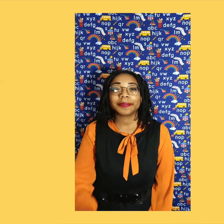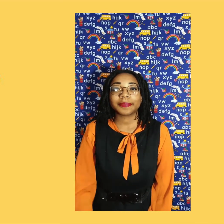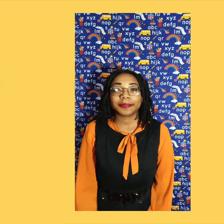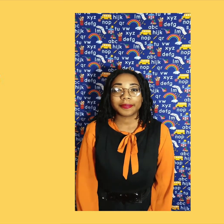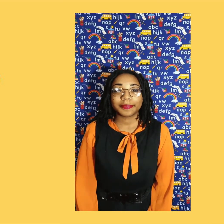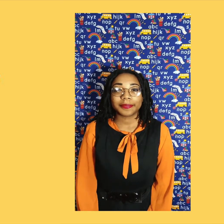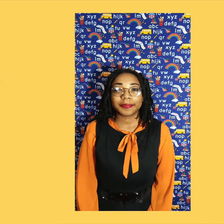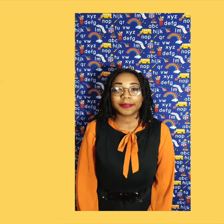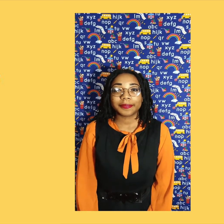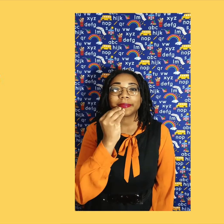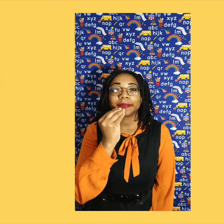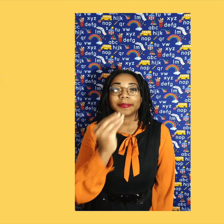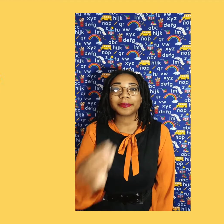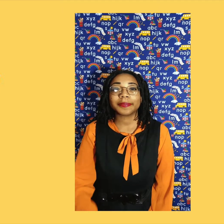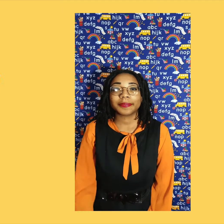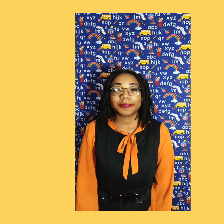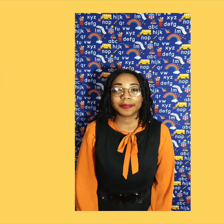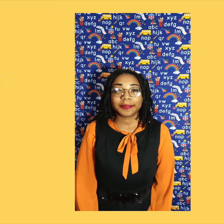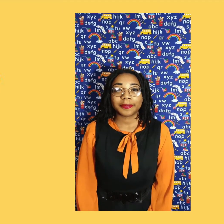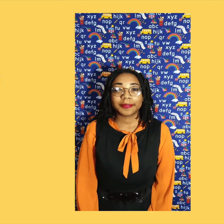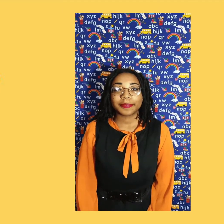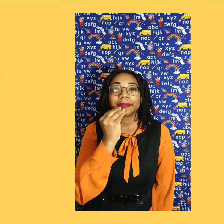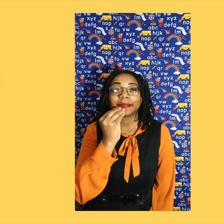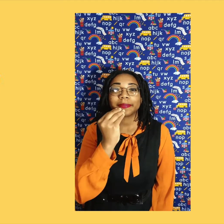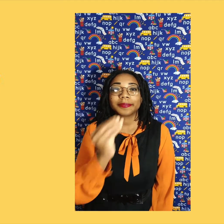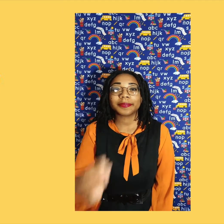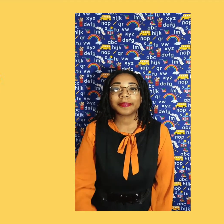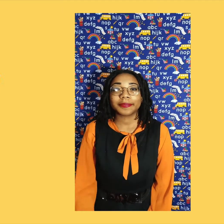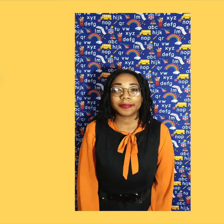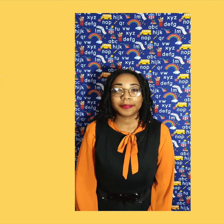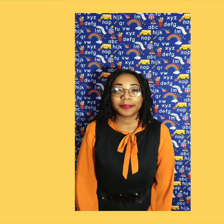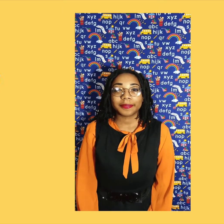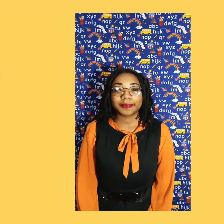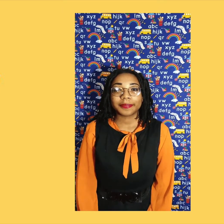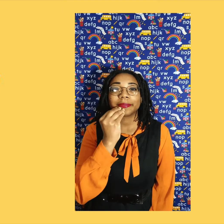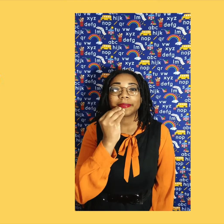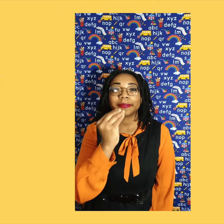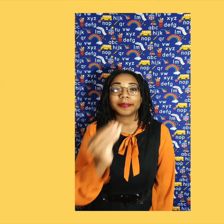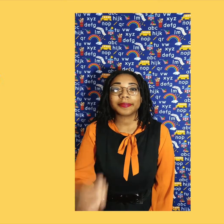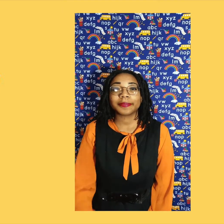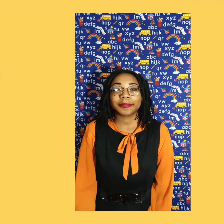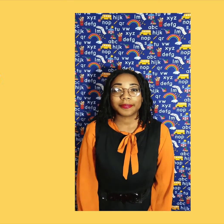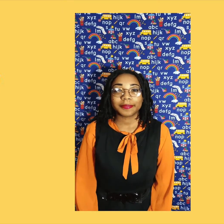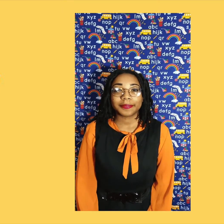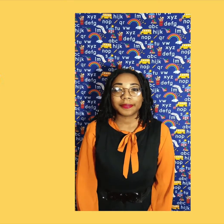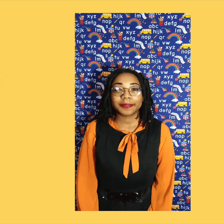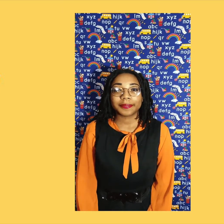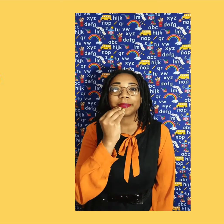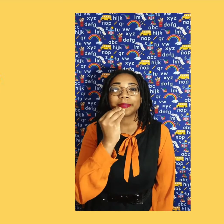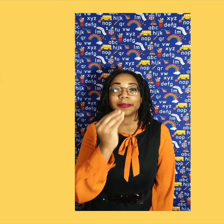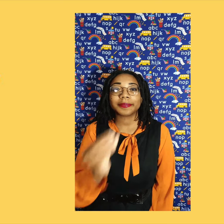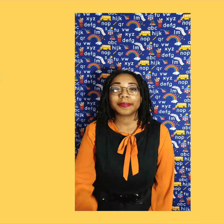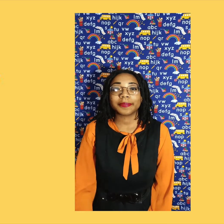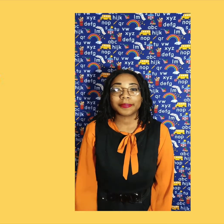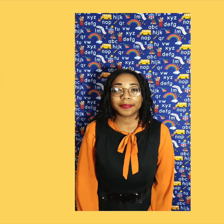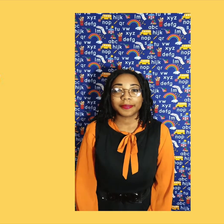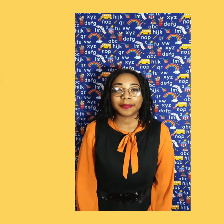word eat, which is a very good word to know. To say eat in ASL, you'll take one hand and hold it the same way you did to say more,